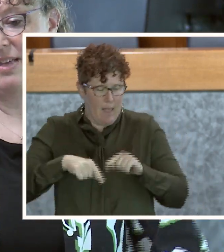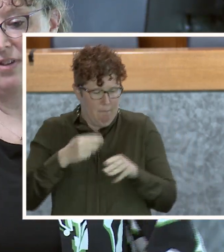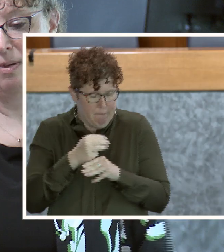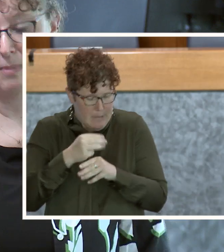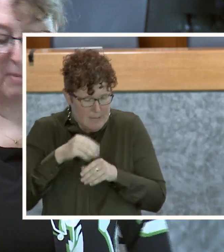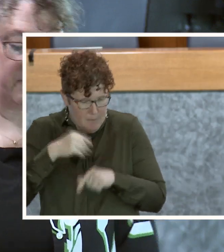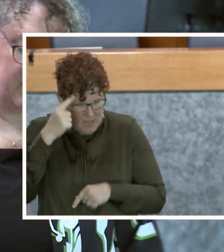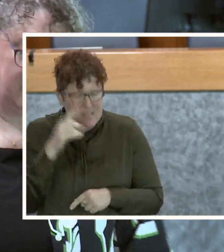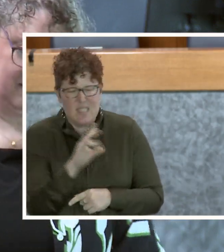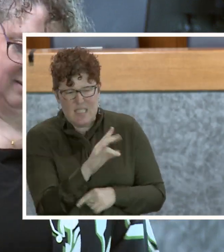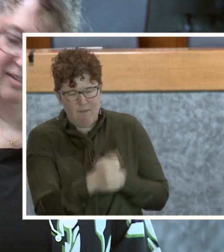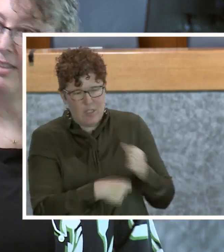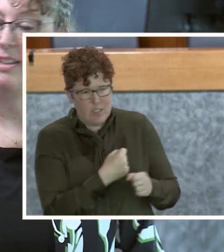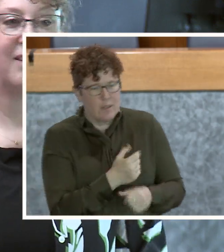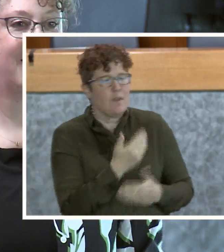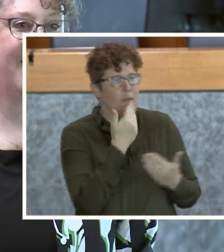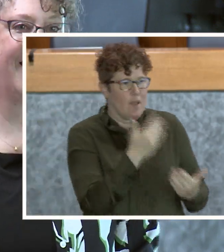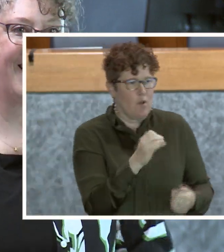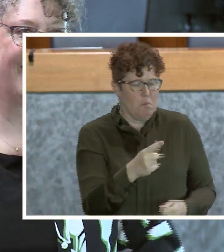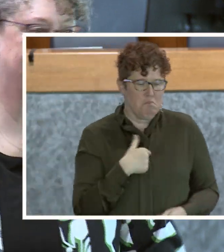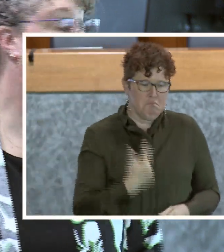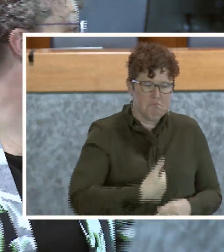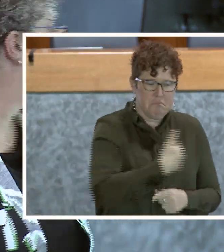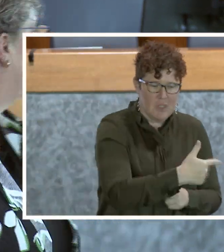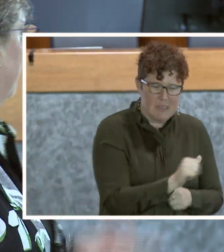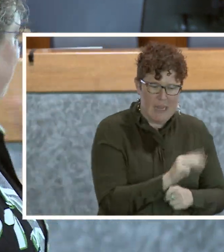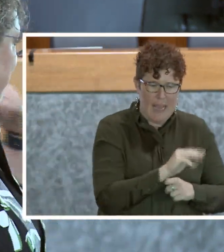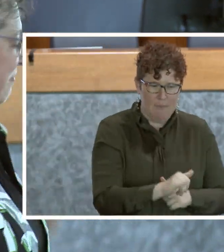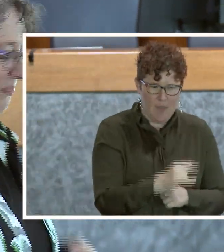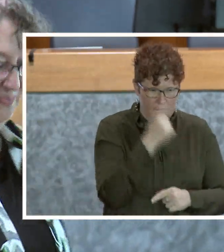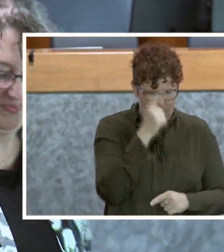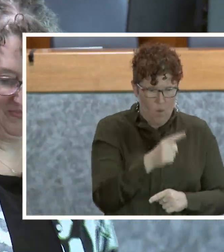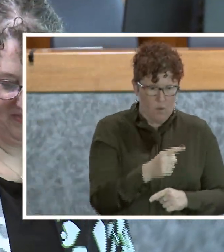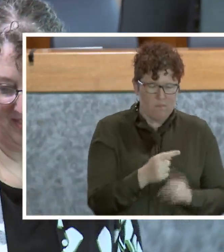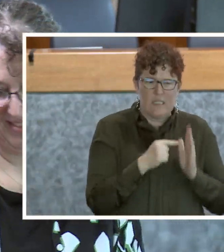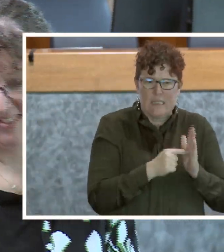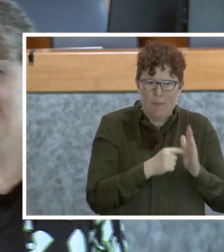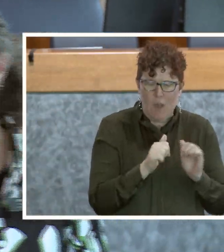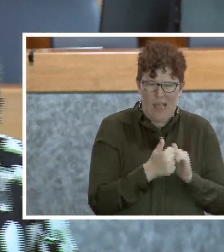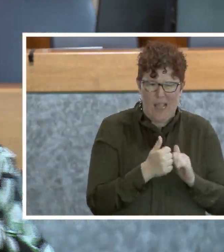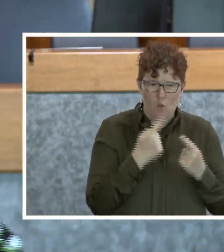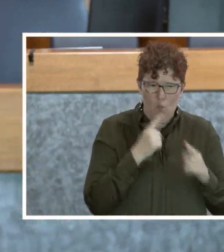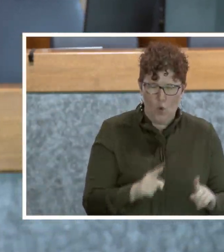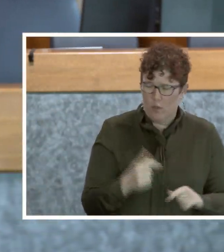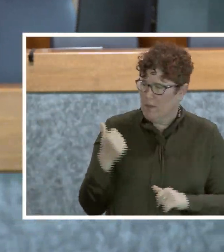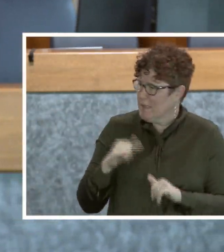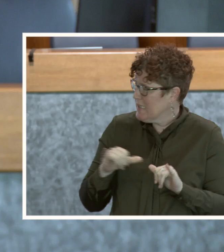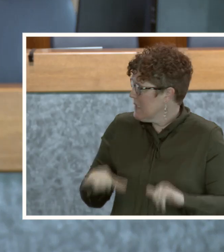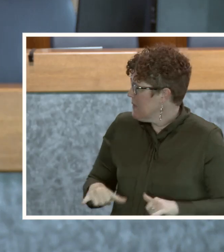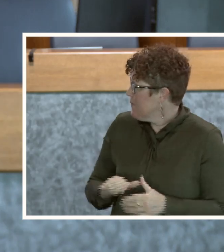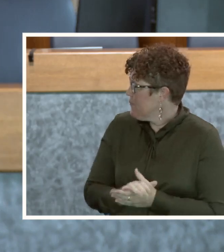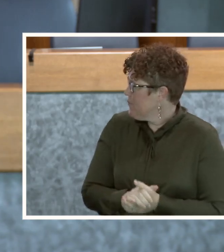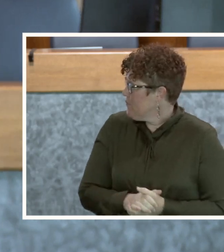head. Seven. Okay. Thank you. So I'd like to turn it over now to Amy to give you a demo of the system. Thank you. Thanks.